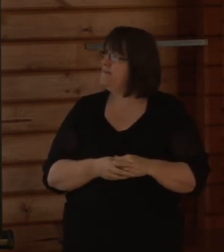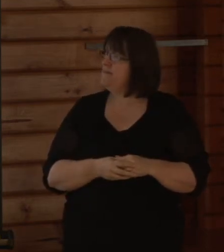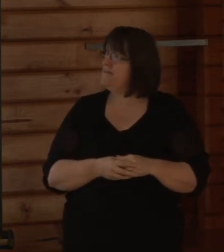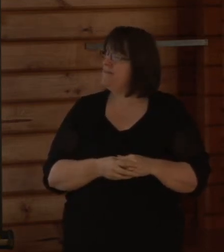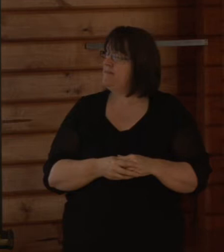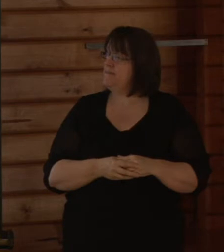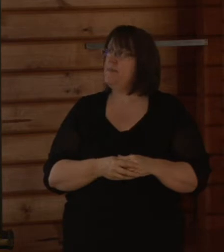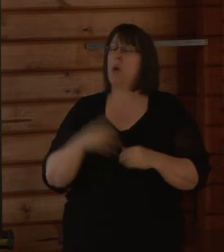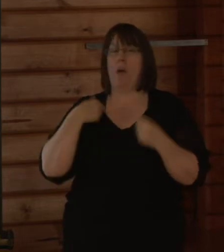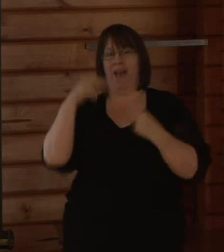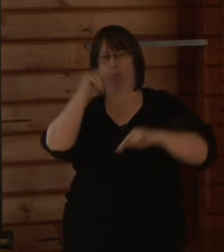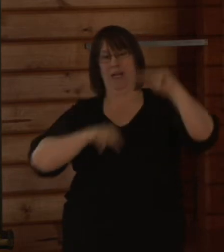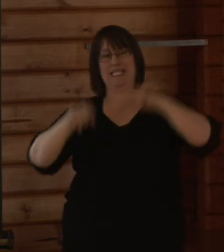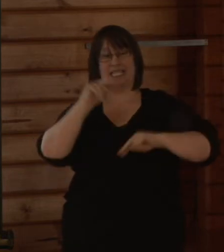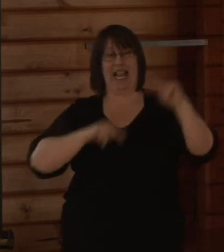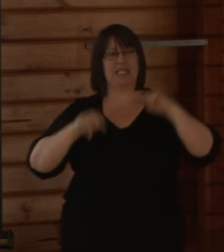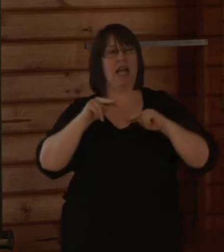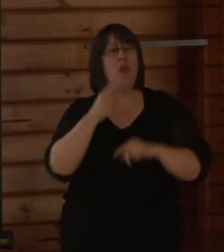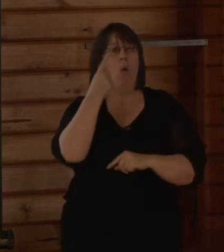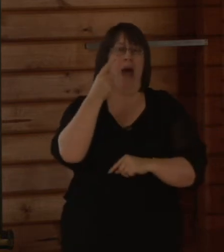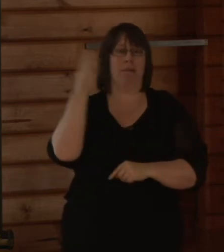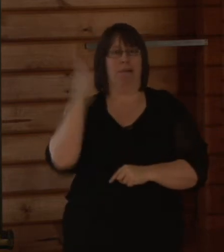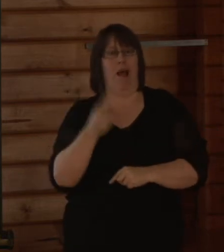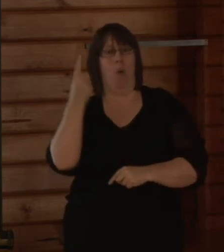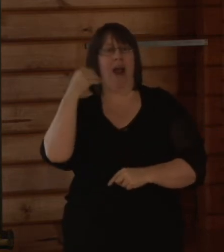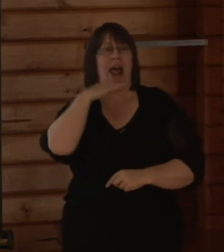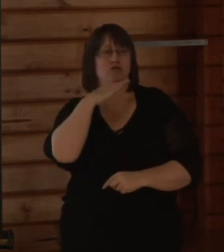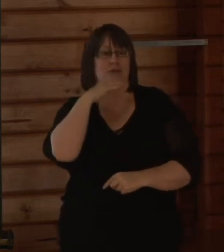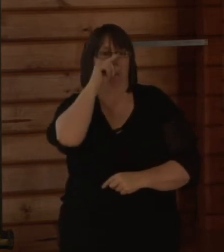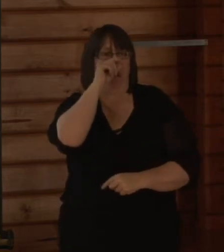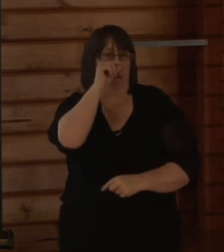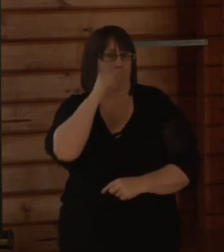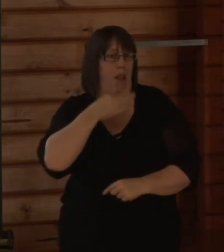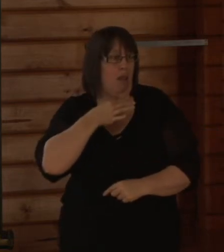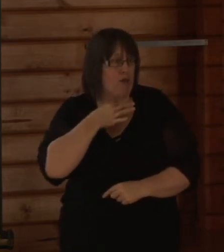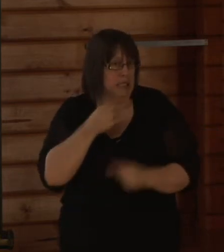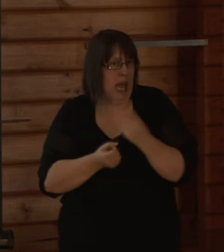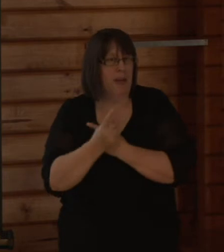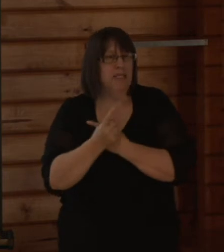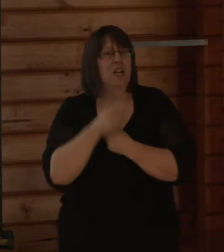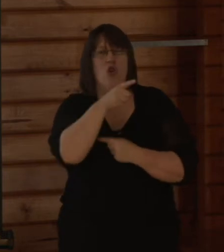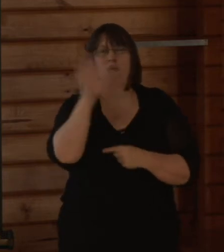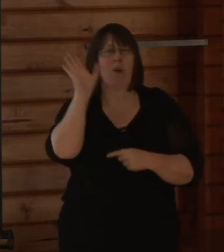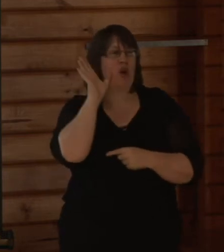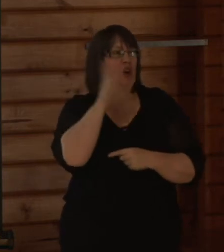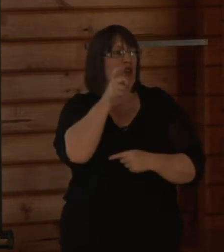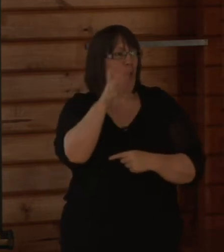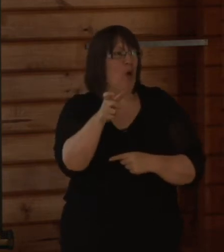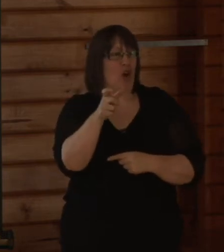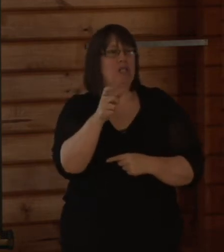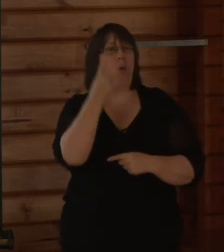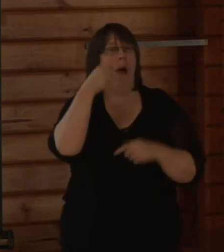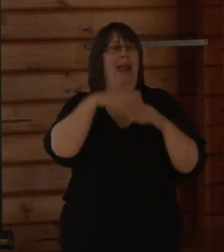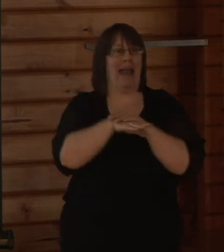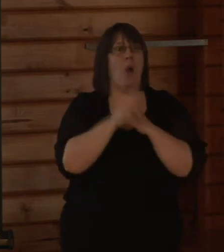assess the flooding in the 1 in 100 year annual exceedance probability, or the 1 in 100, or the 100 year return period